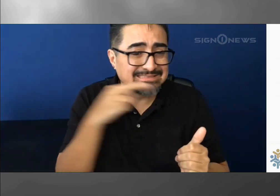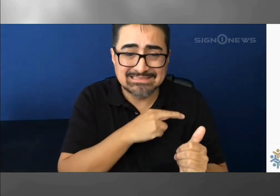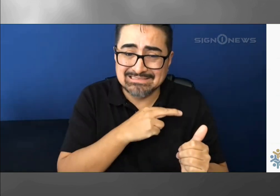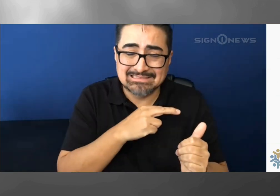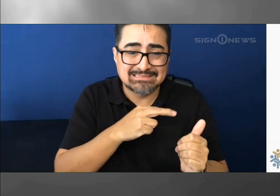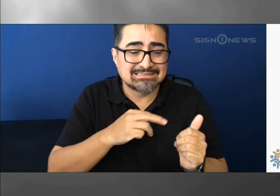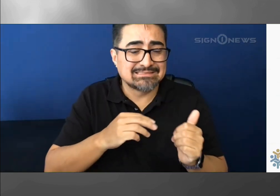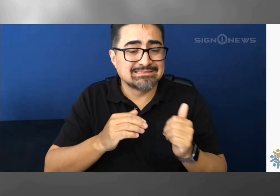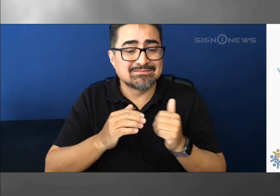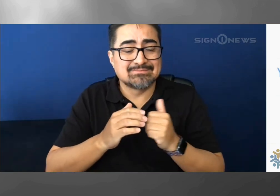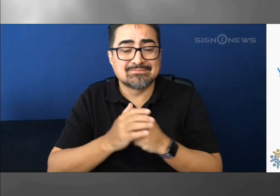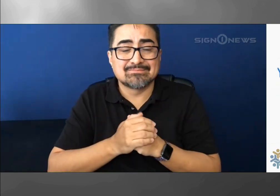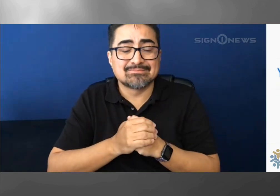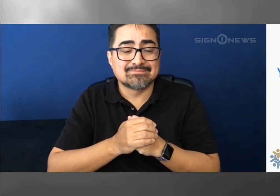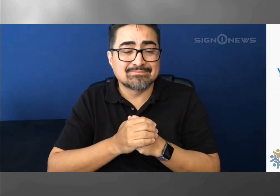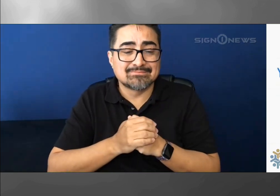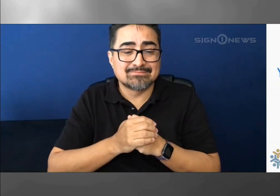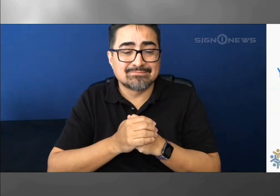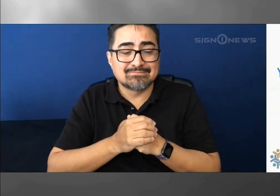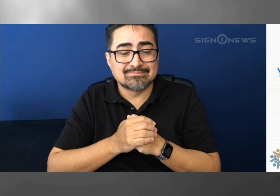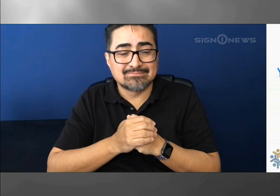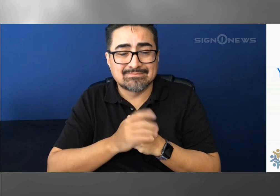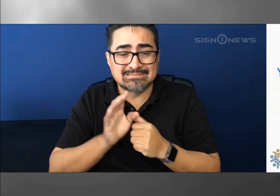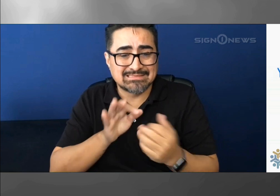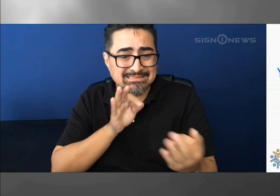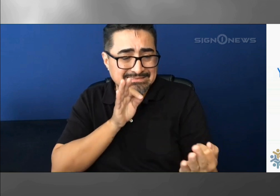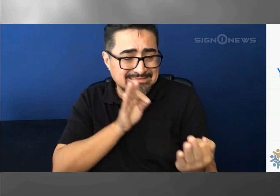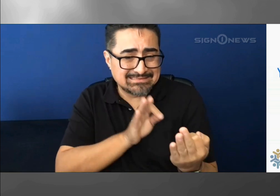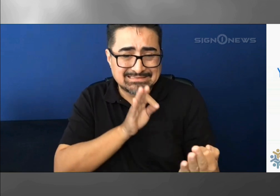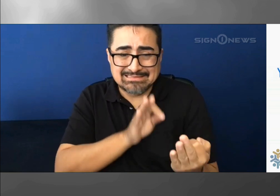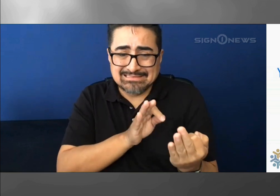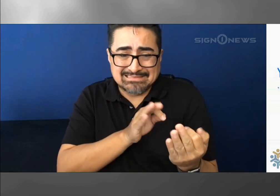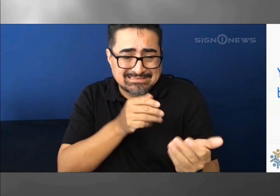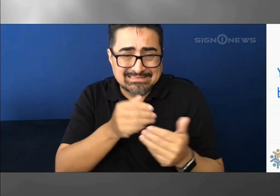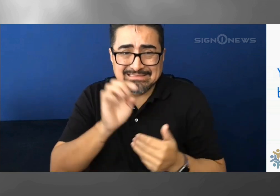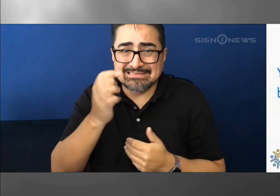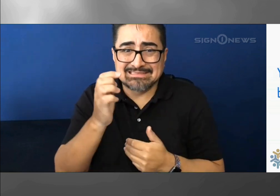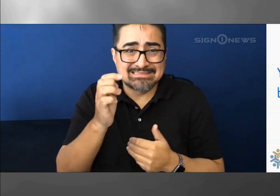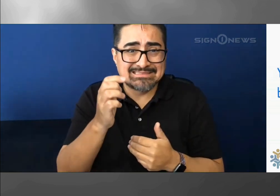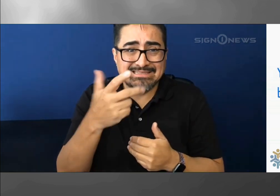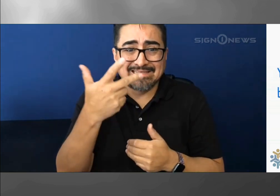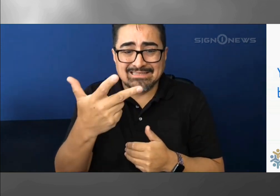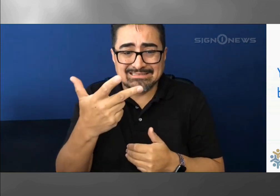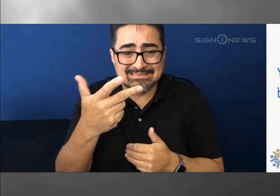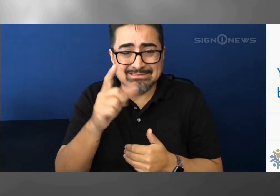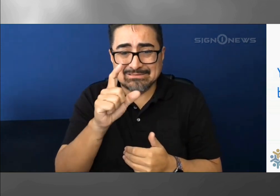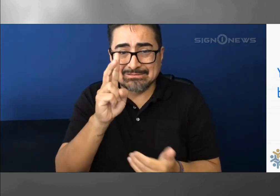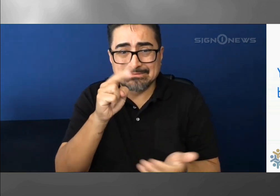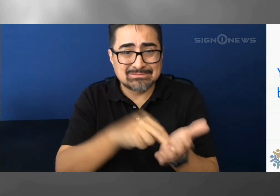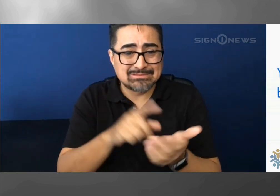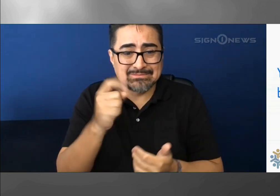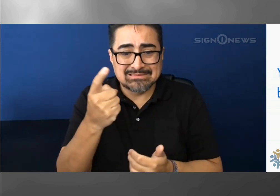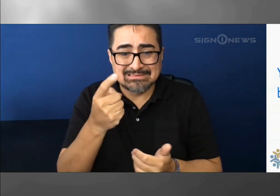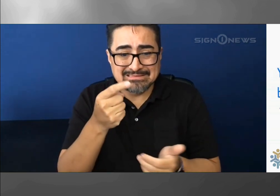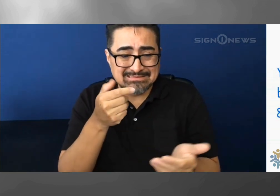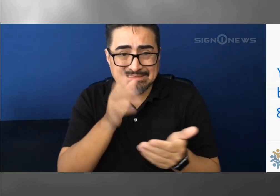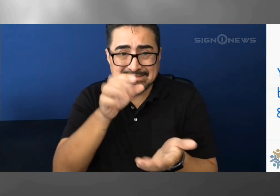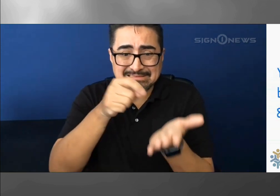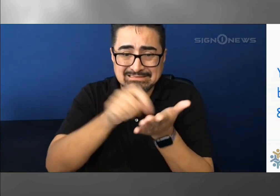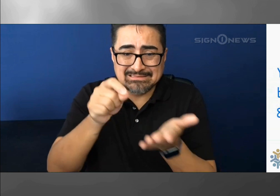election and the name of your county. Here you'll get the address for your election office and a phone